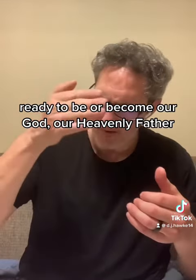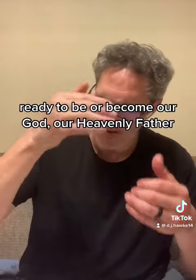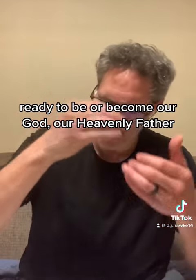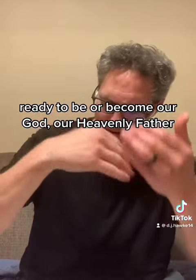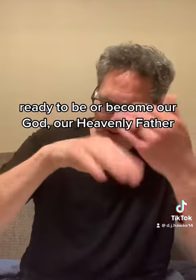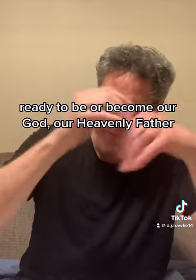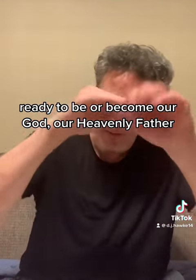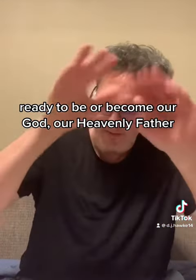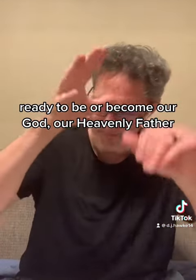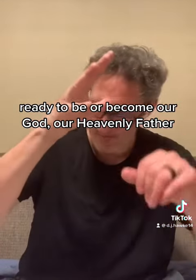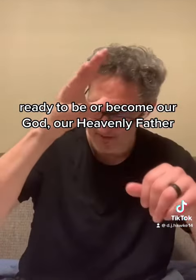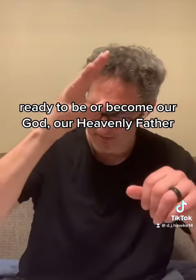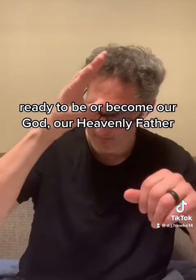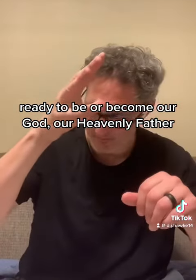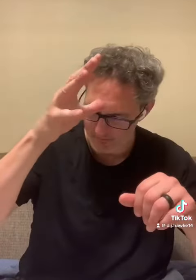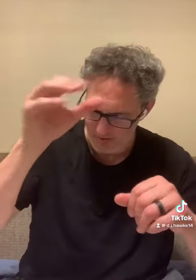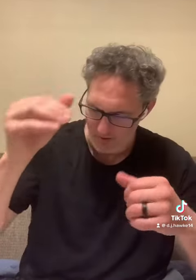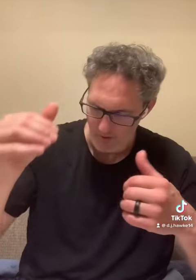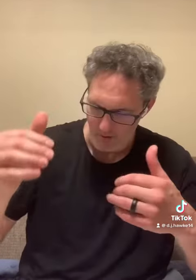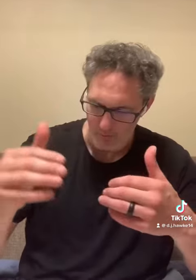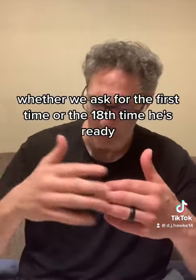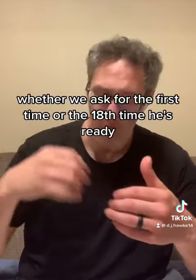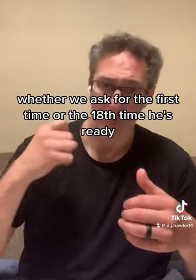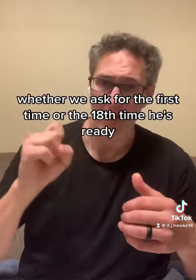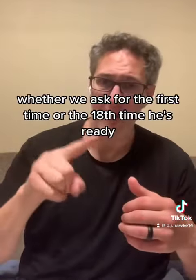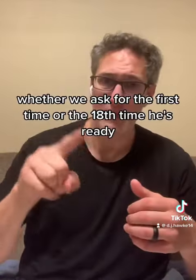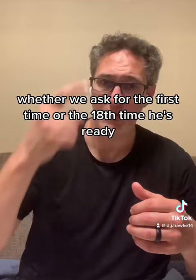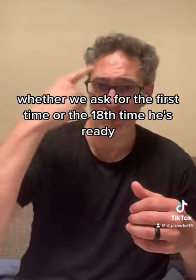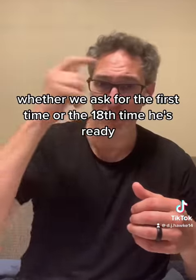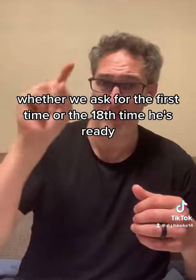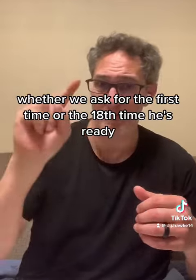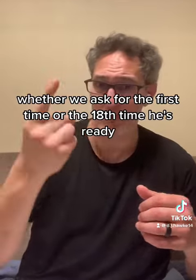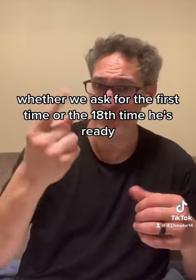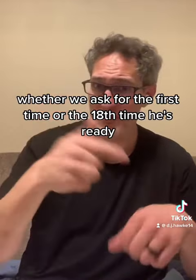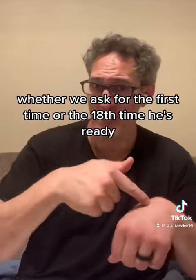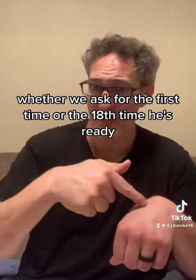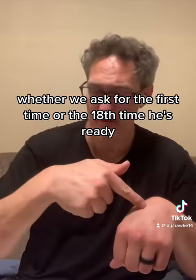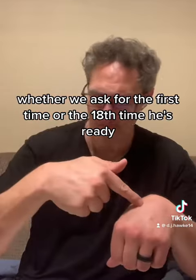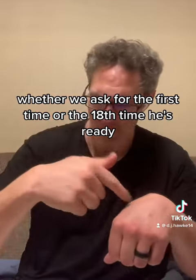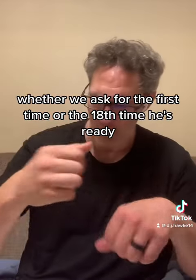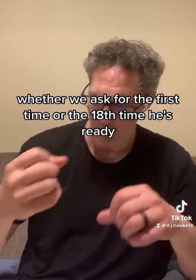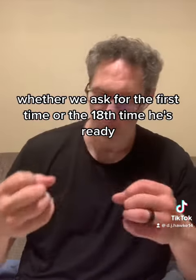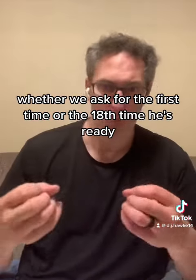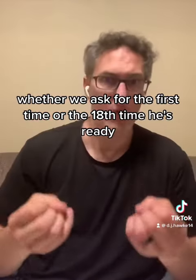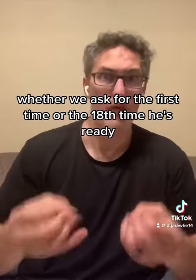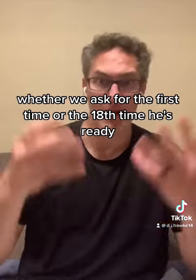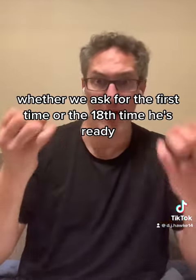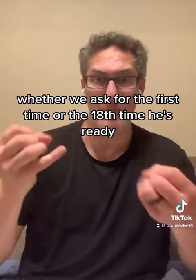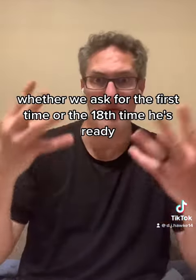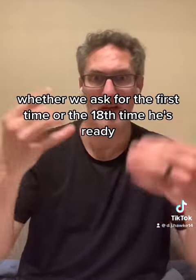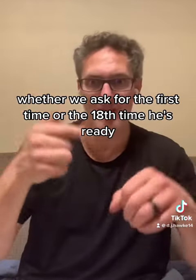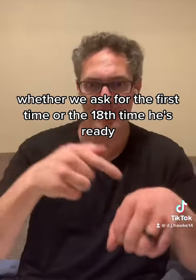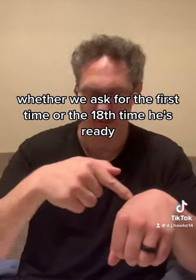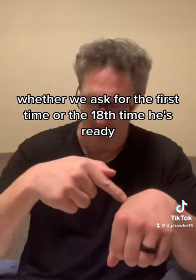liberty, Father. Whether you ask for the first time, or the upteenth time.